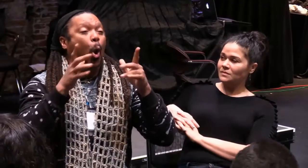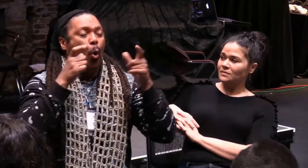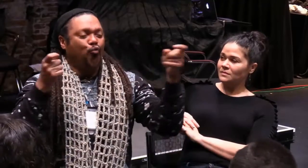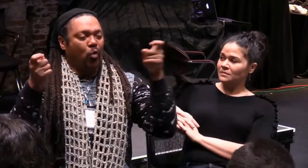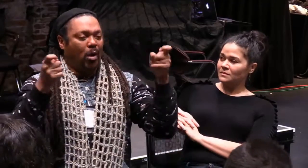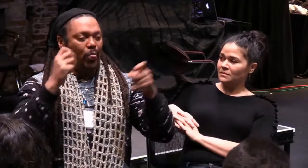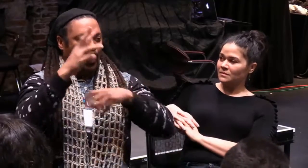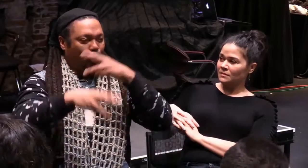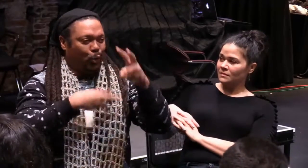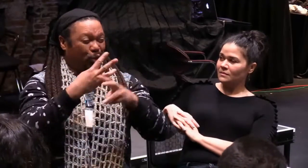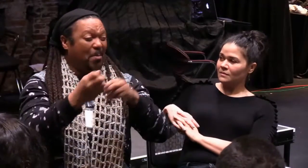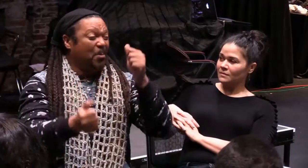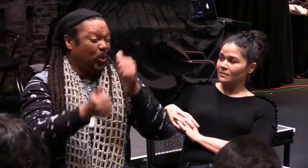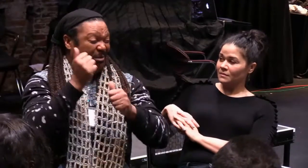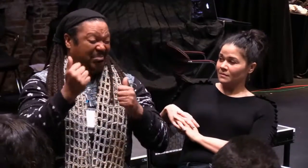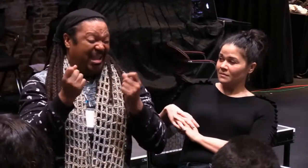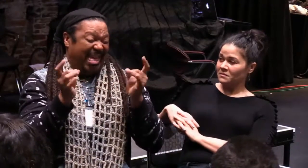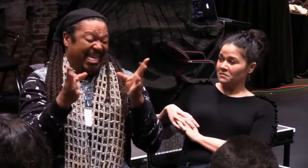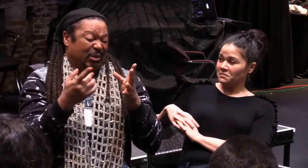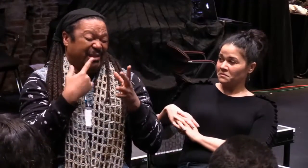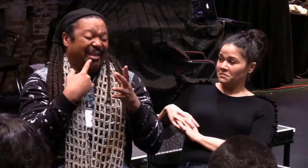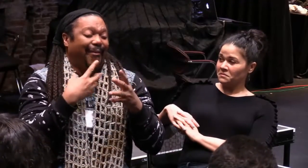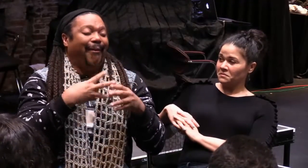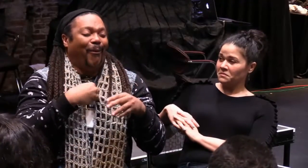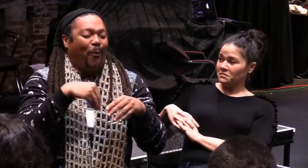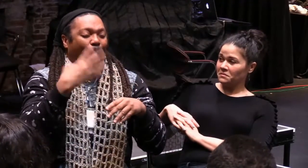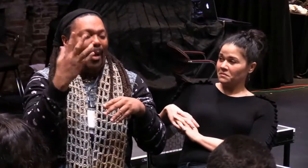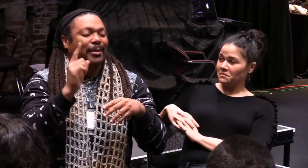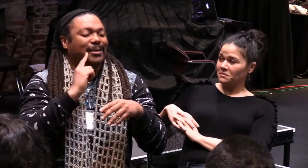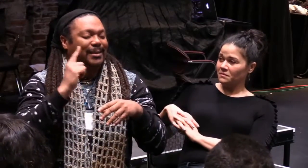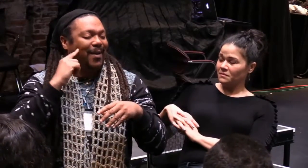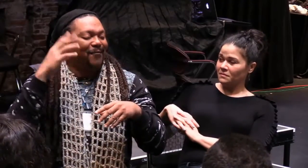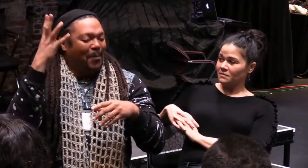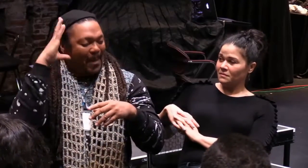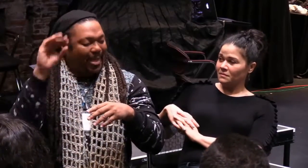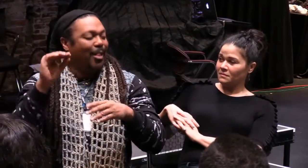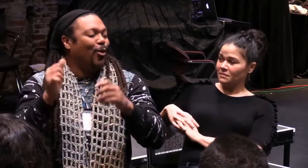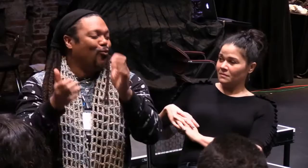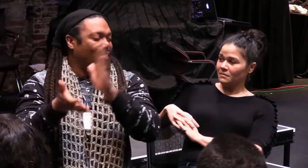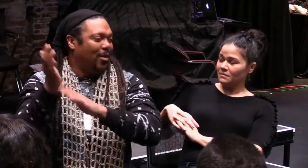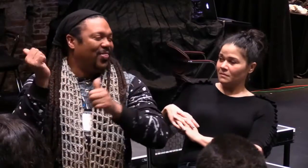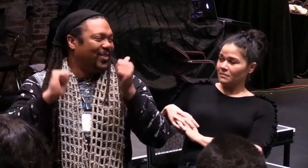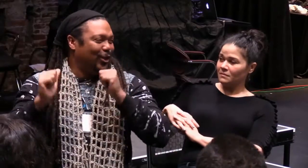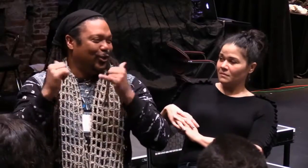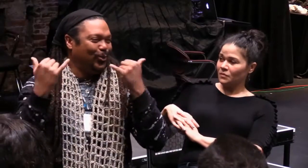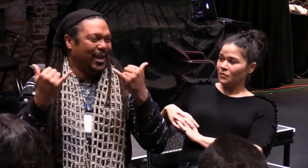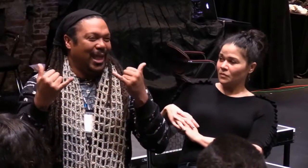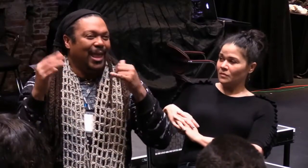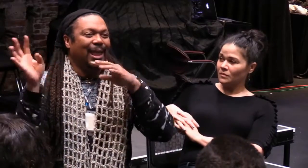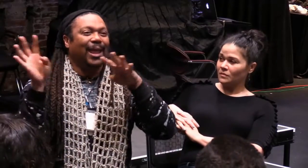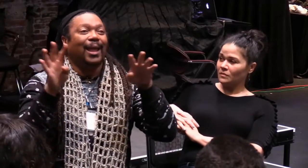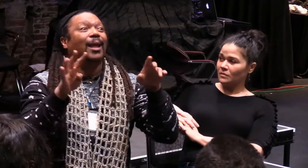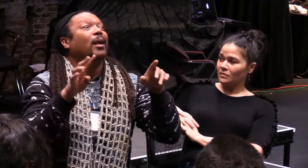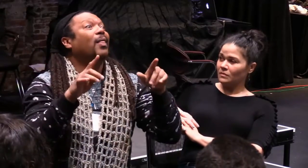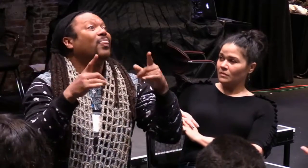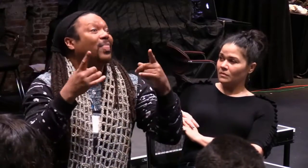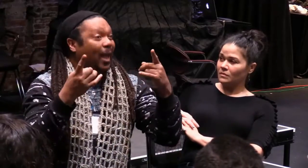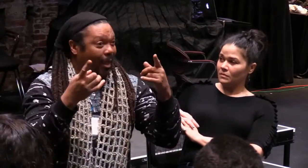experience. Now, look at who's controlling the world. I hate to say, in the deaf theater